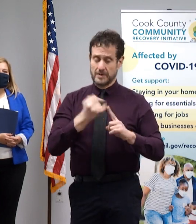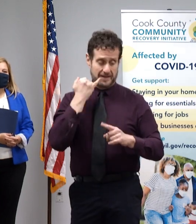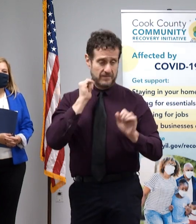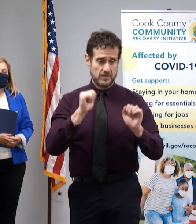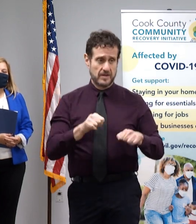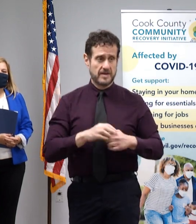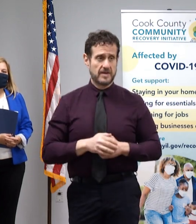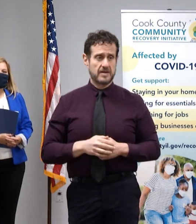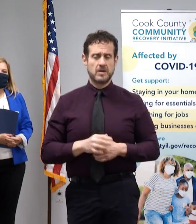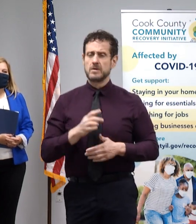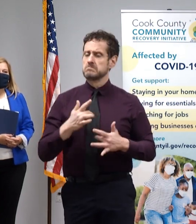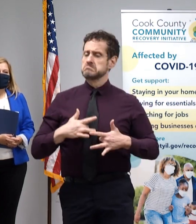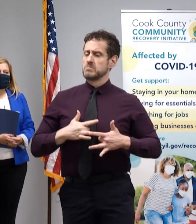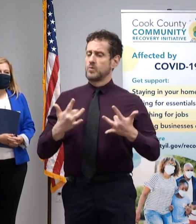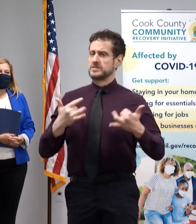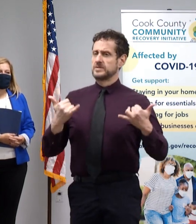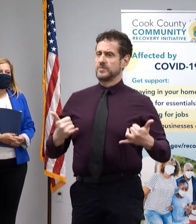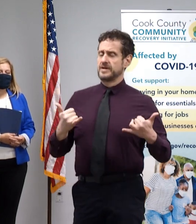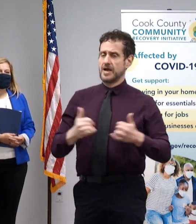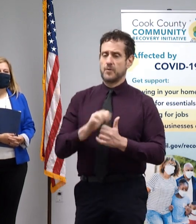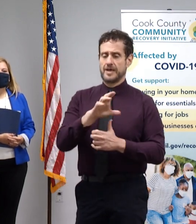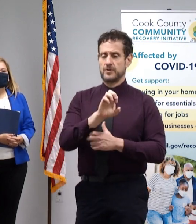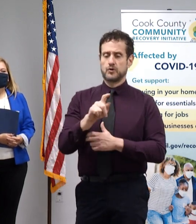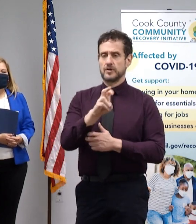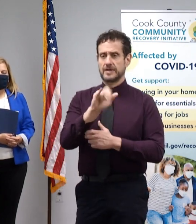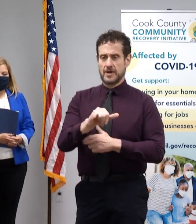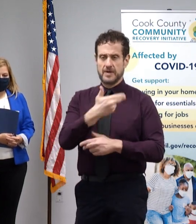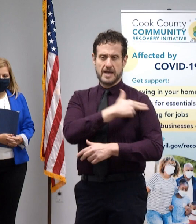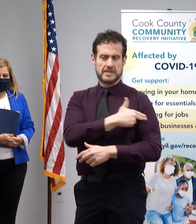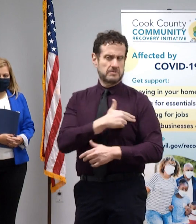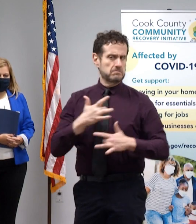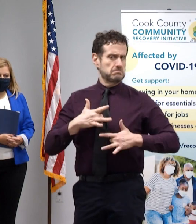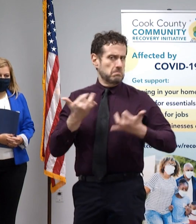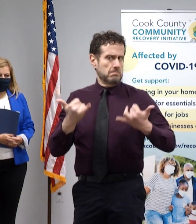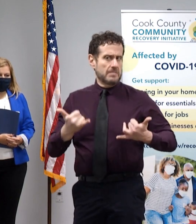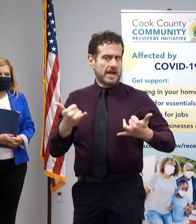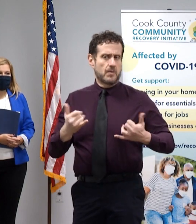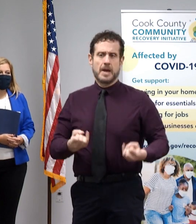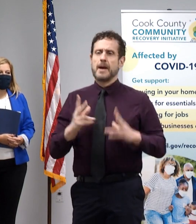what is the situation right now in Cook County Hospital? Where are we standing?